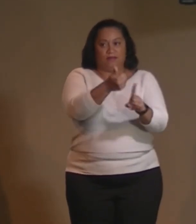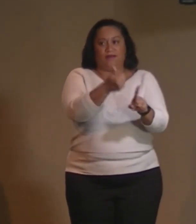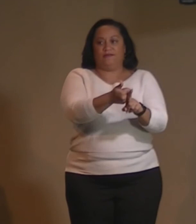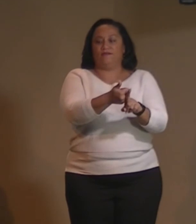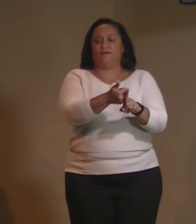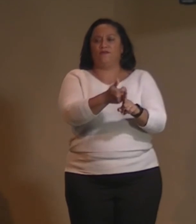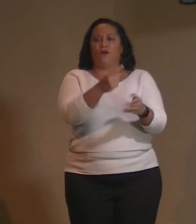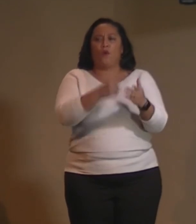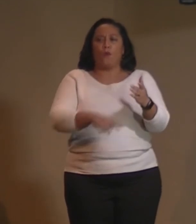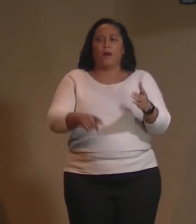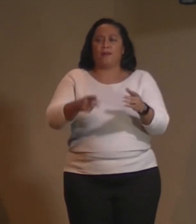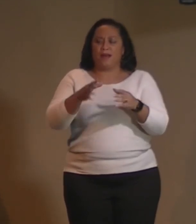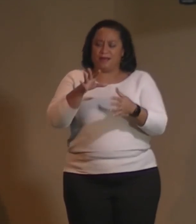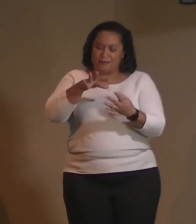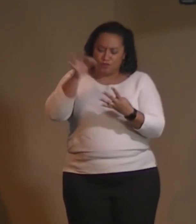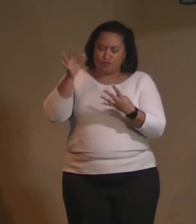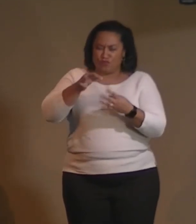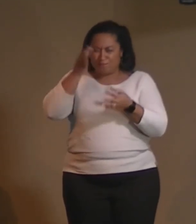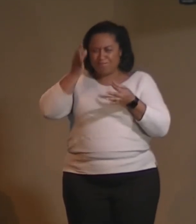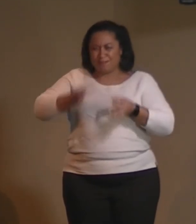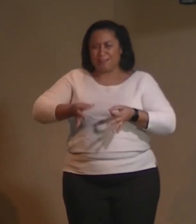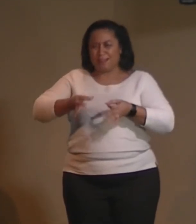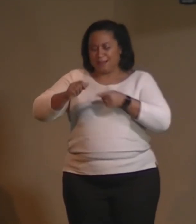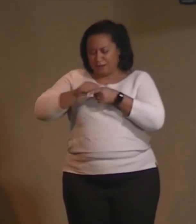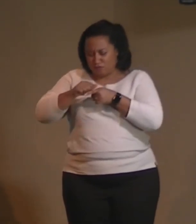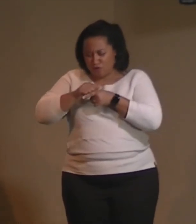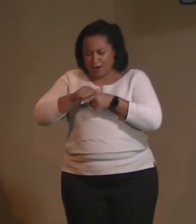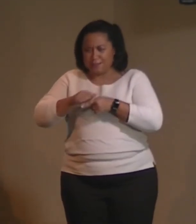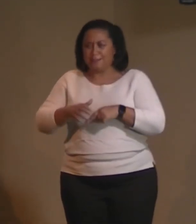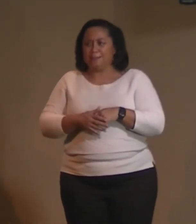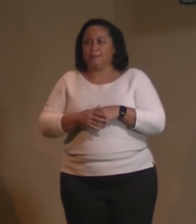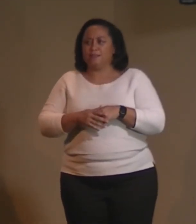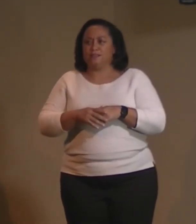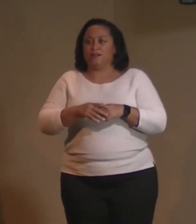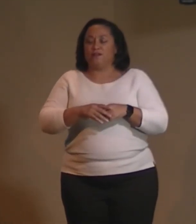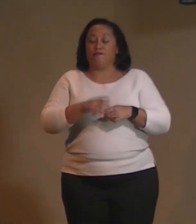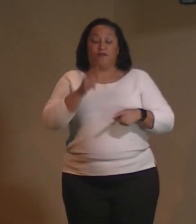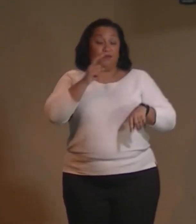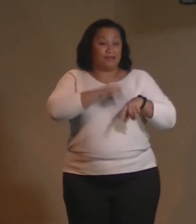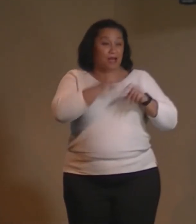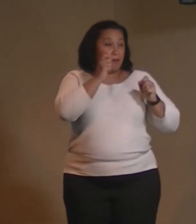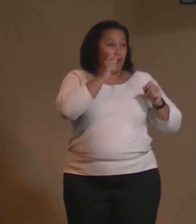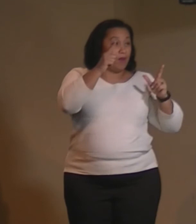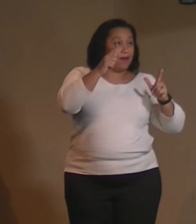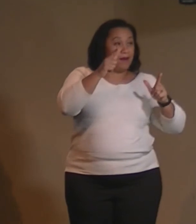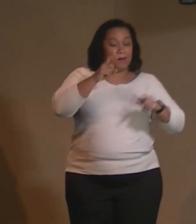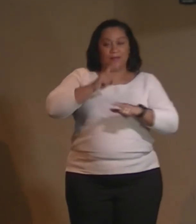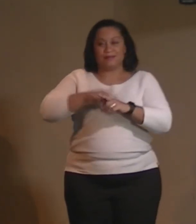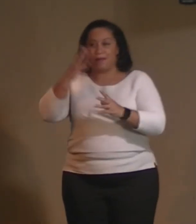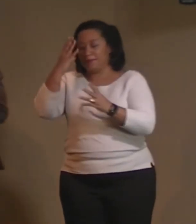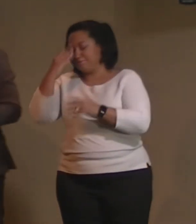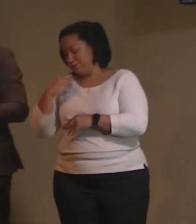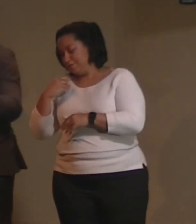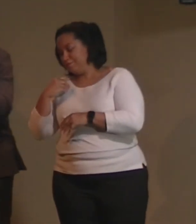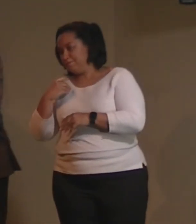What am I choosing to practice? How am I practicing the practice from the moment I wake up to the moment I go to sleep?